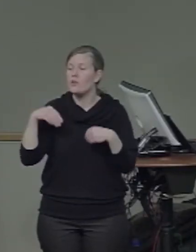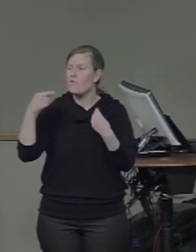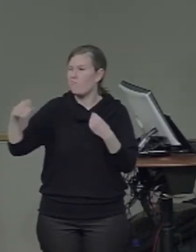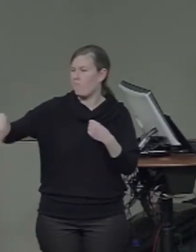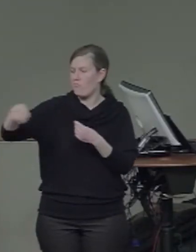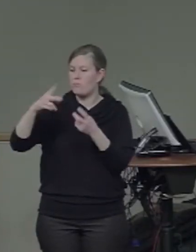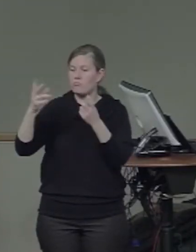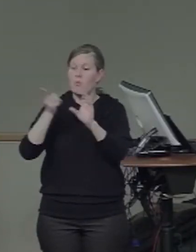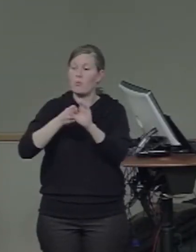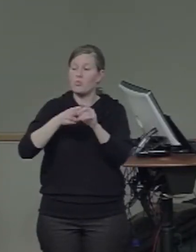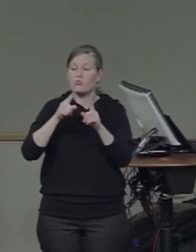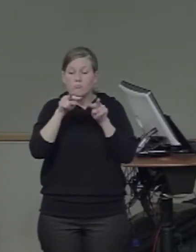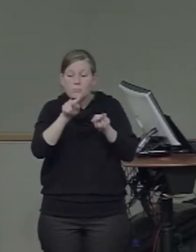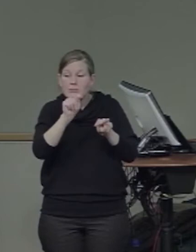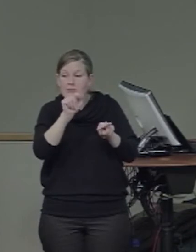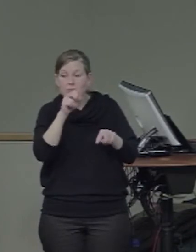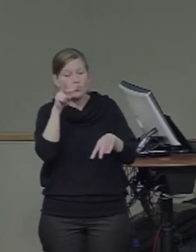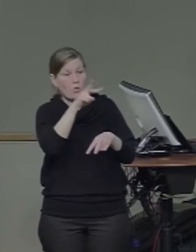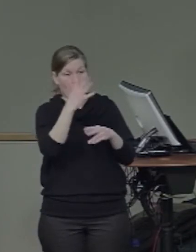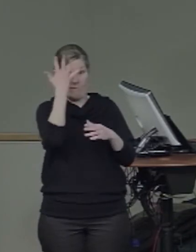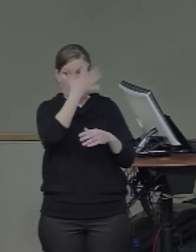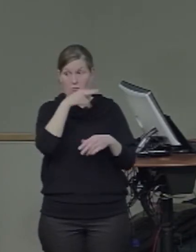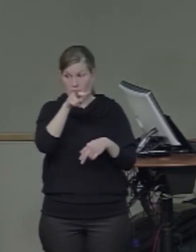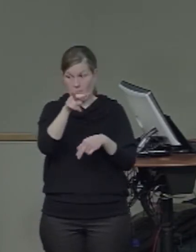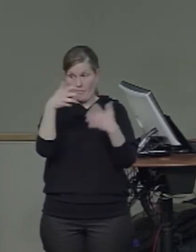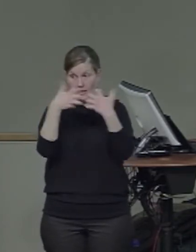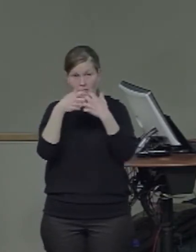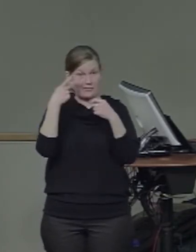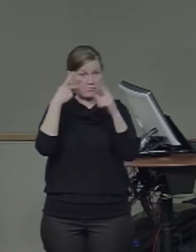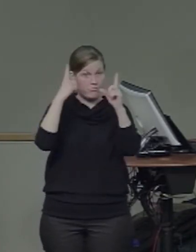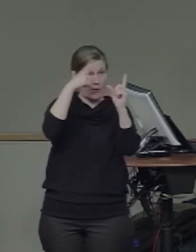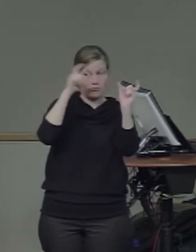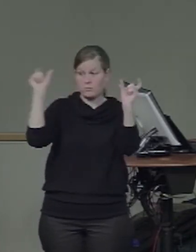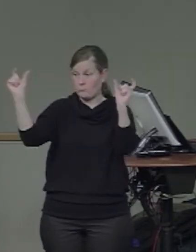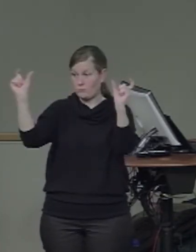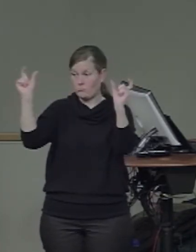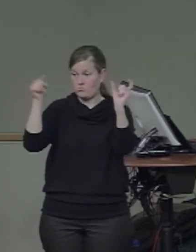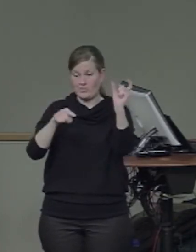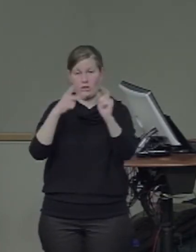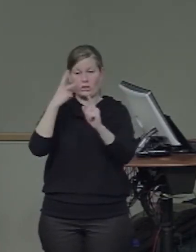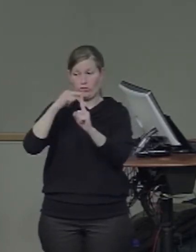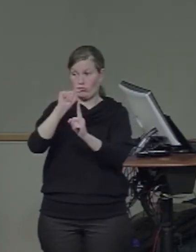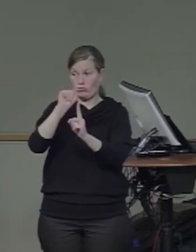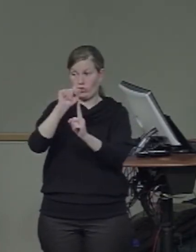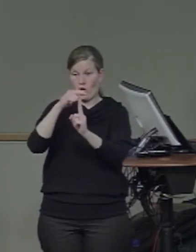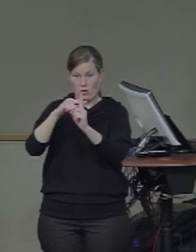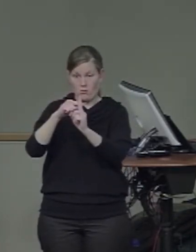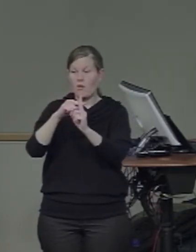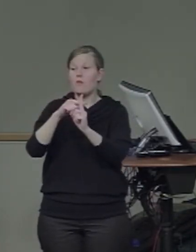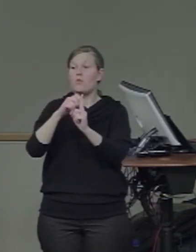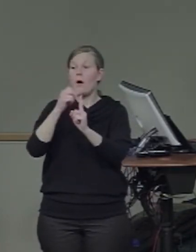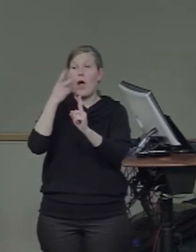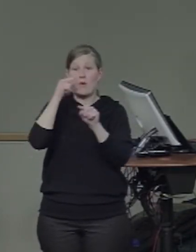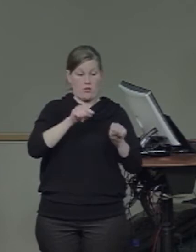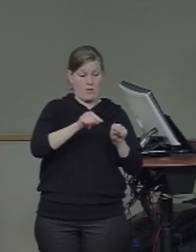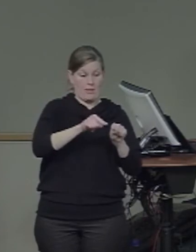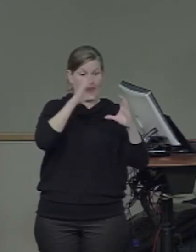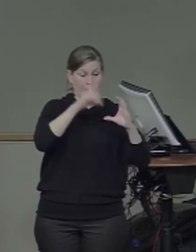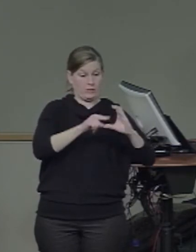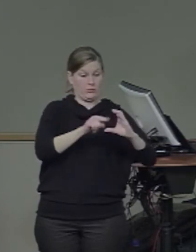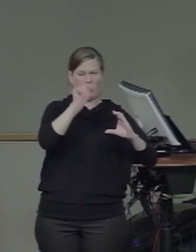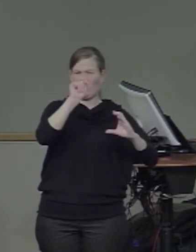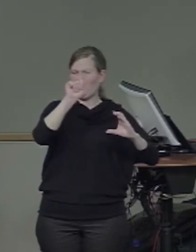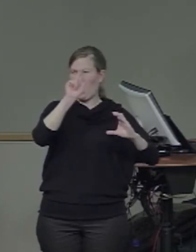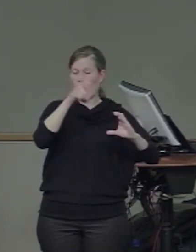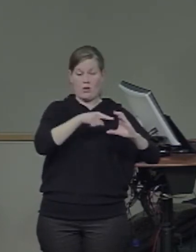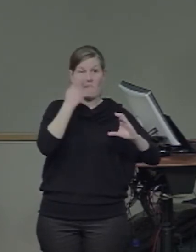two faces and then a target face, and you have to decide whether that target face matches one of the two